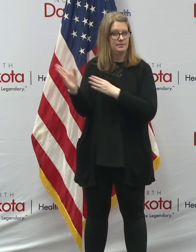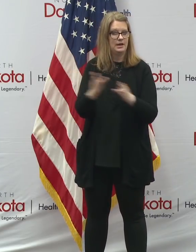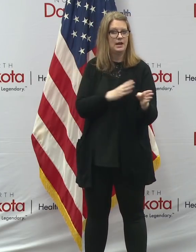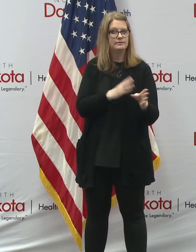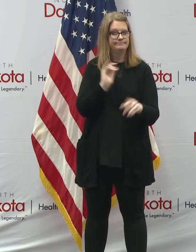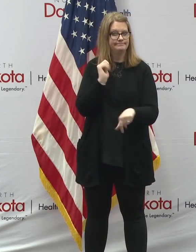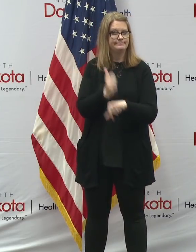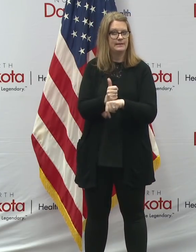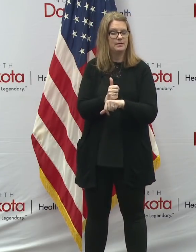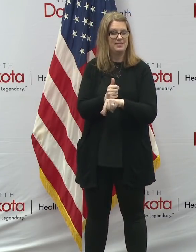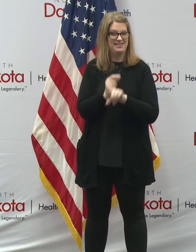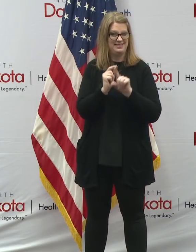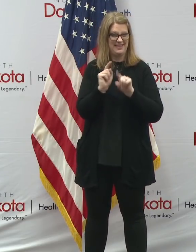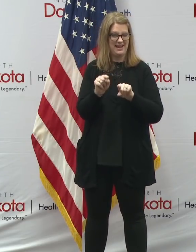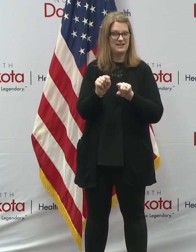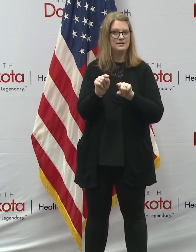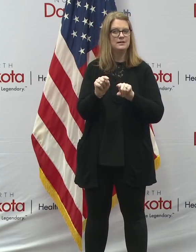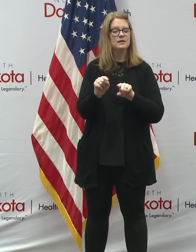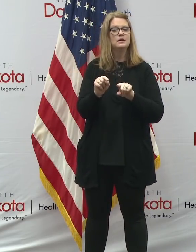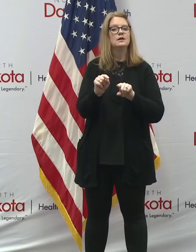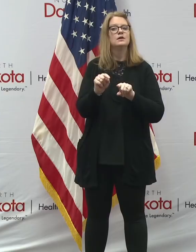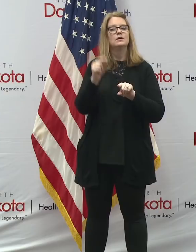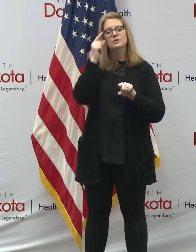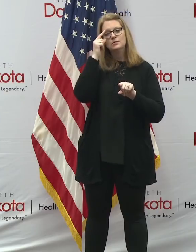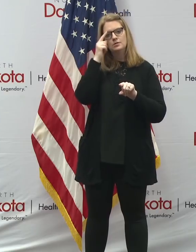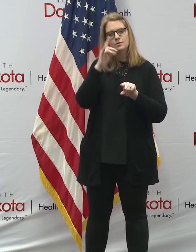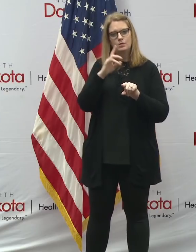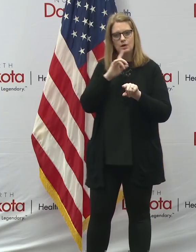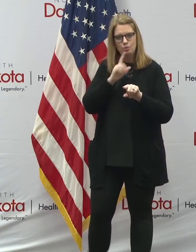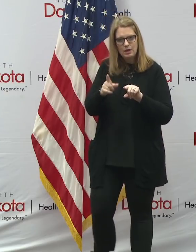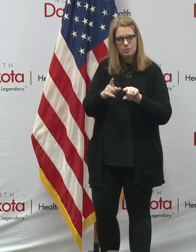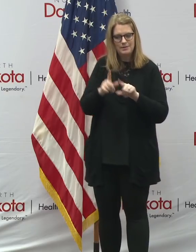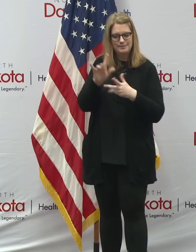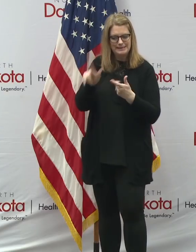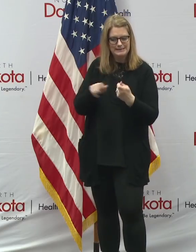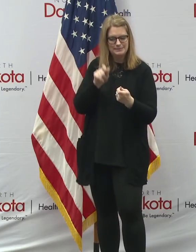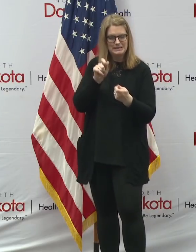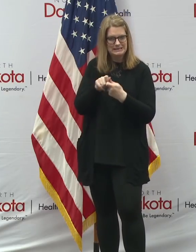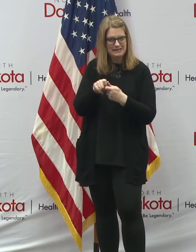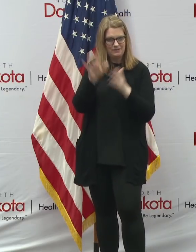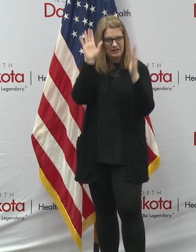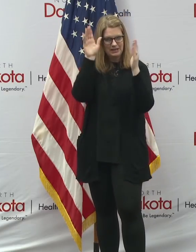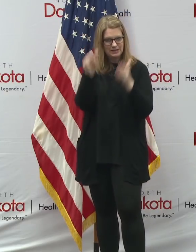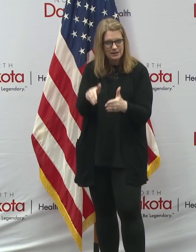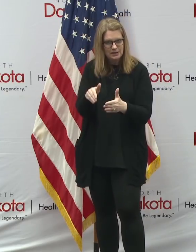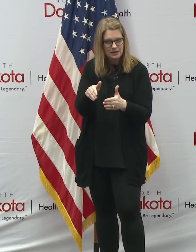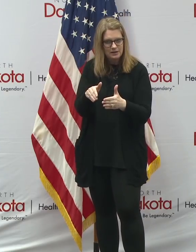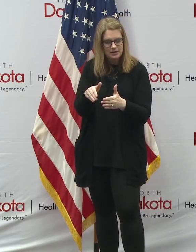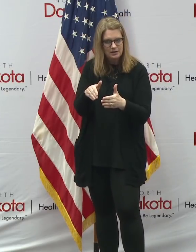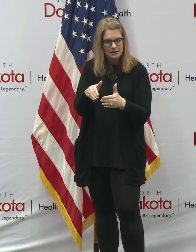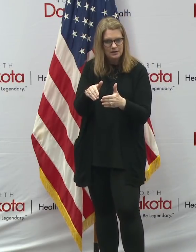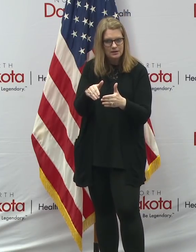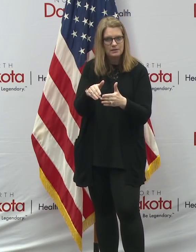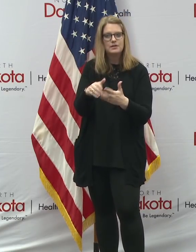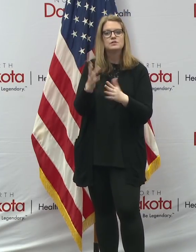together, though, what we mentioned earlier is we want to be very targeted in how we're approaching eviction prevention. There are already programs available